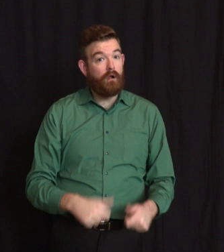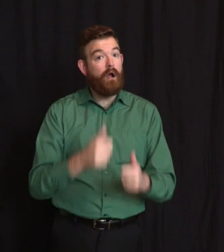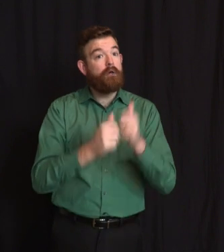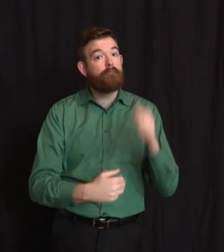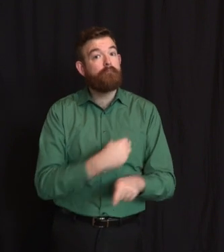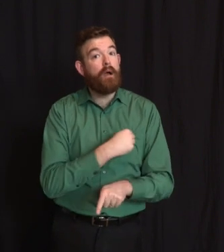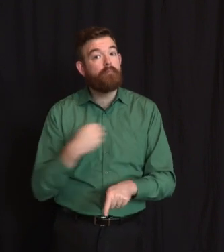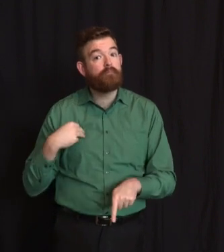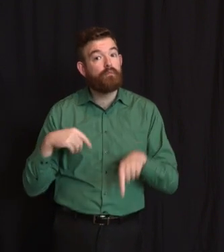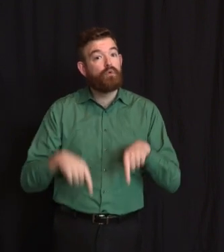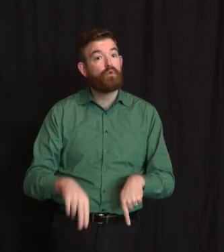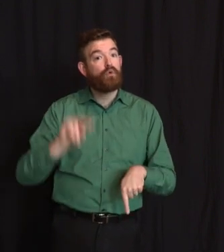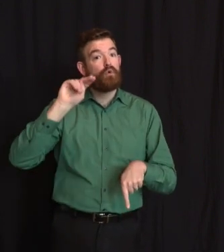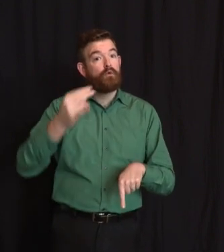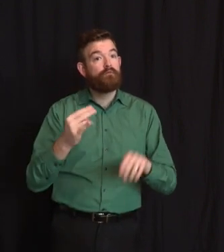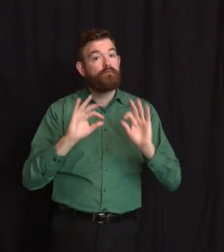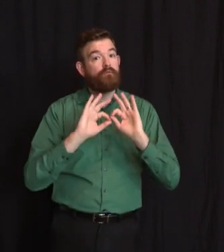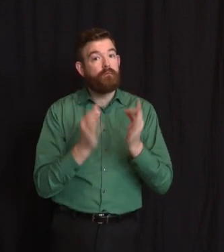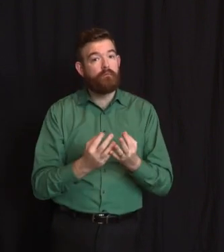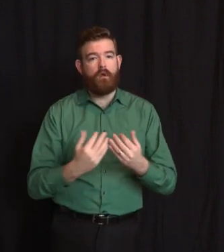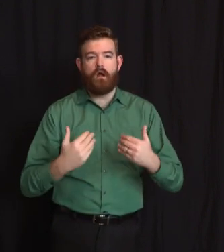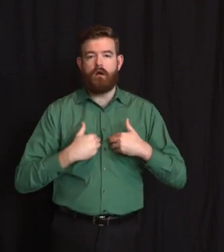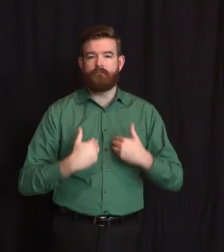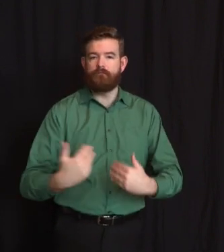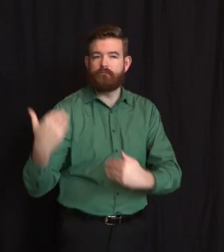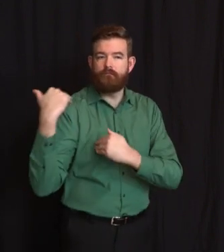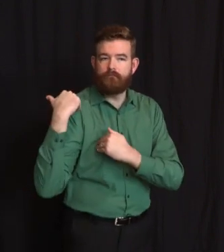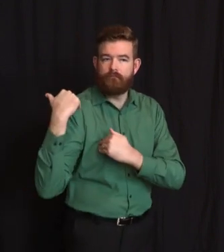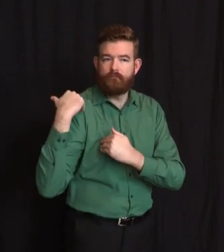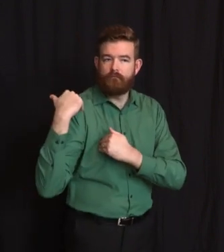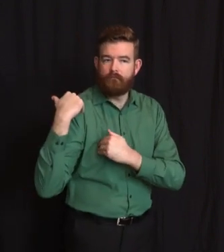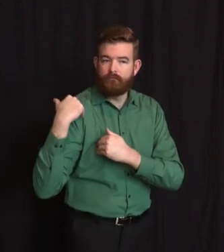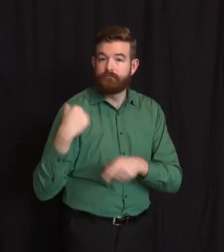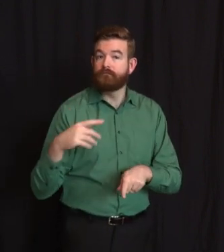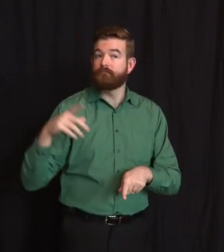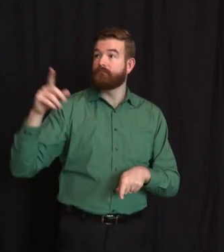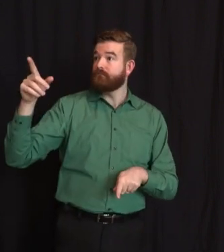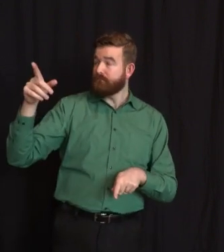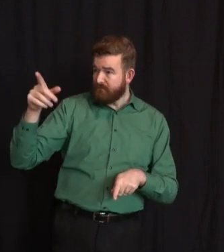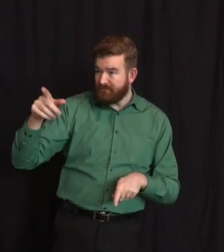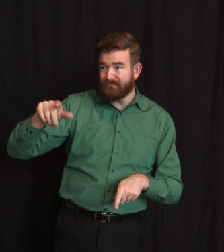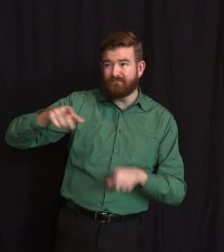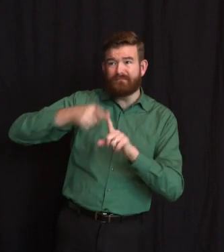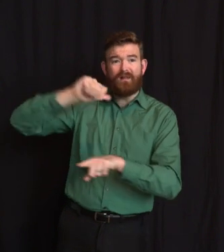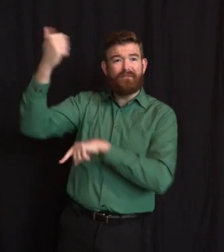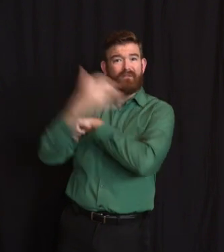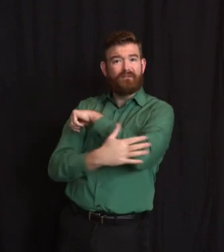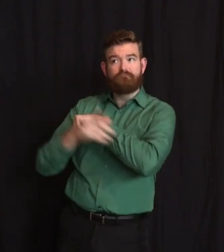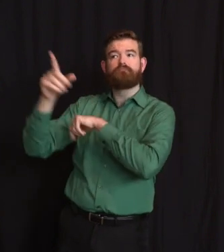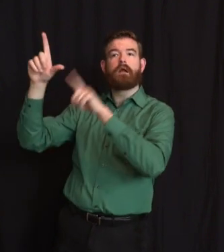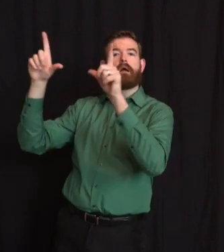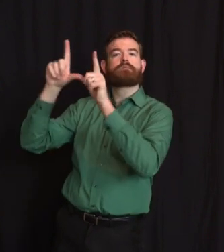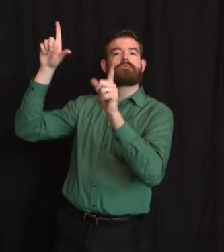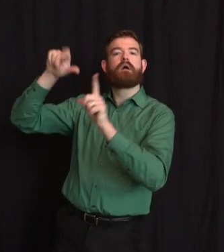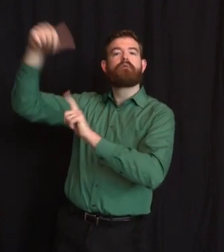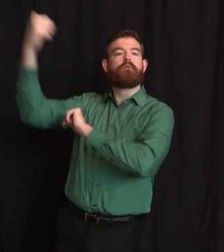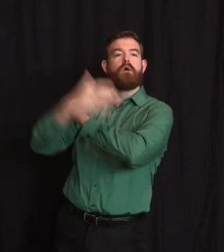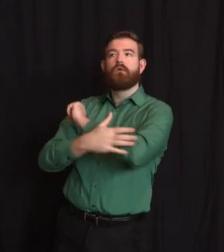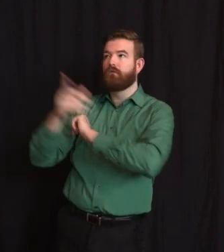play. Even as we begin issuing these licenses, we continue to look for experienced volunteers to